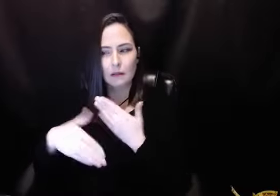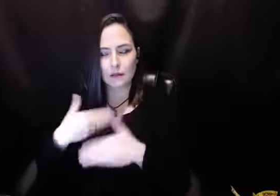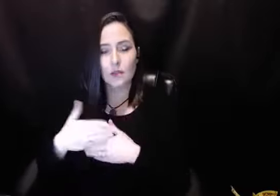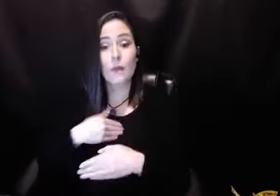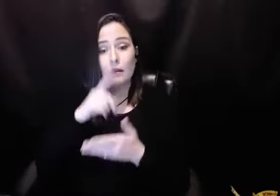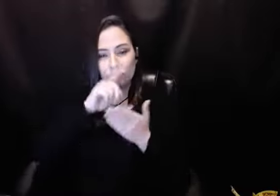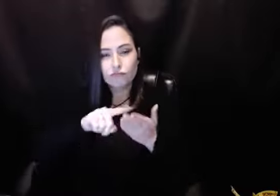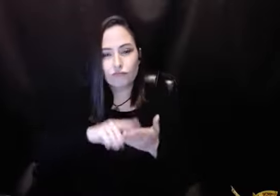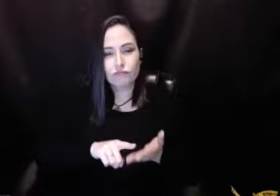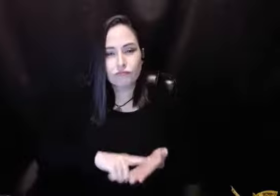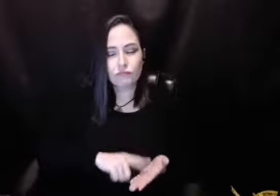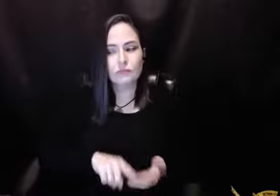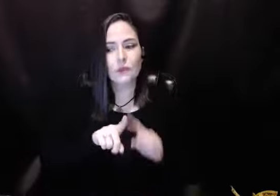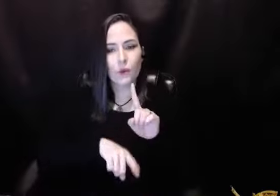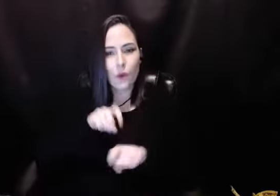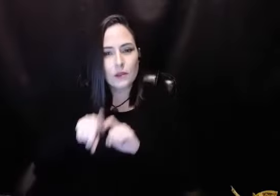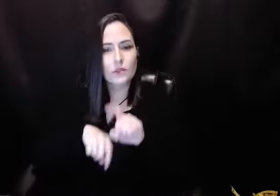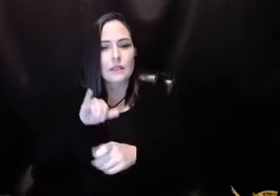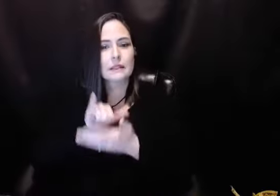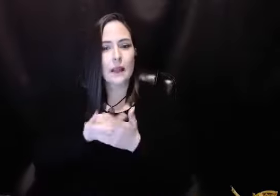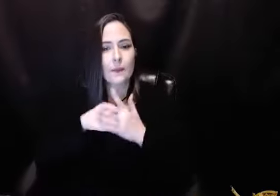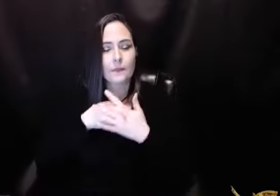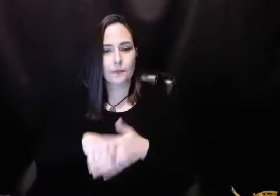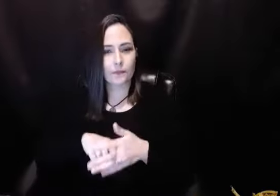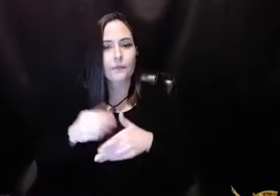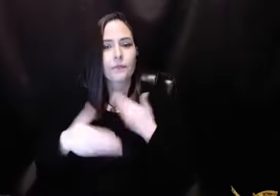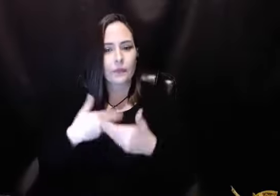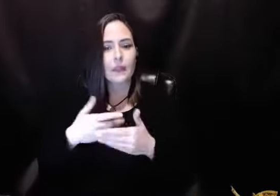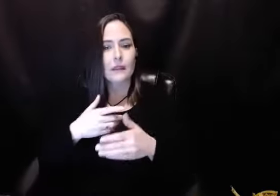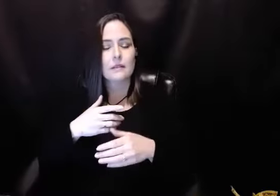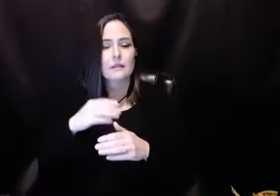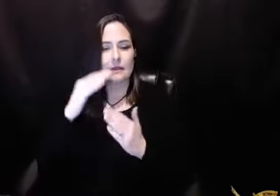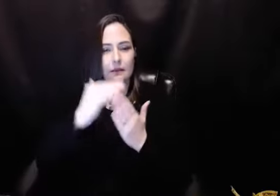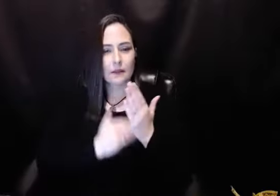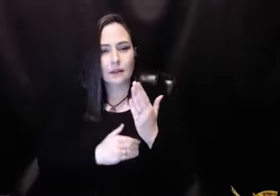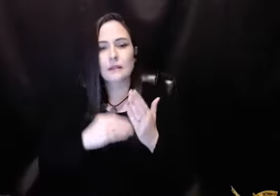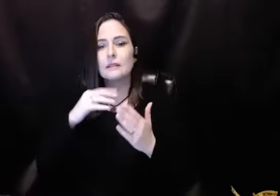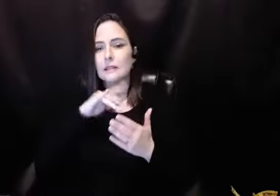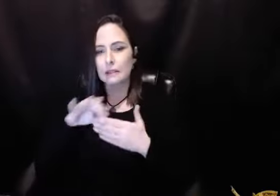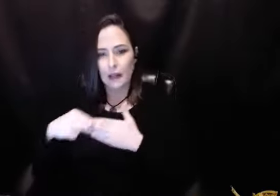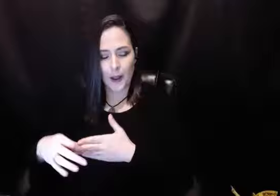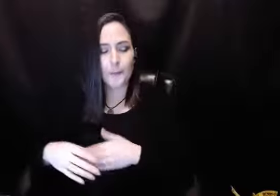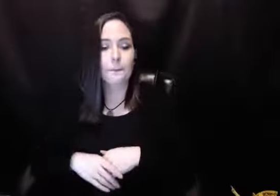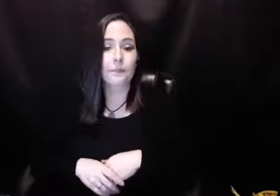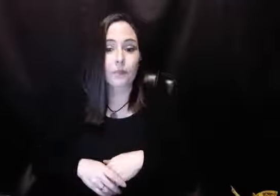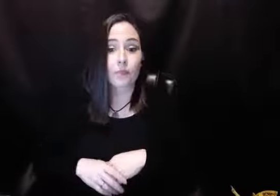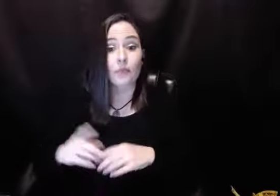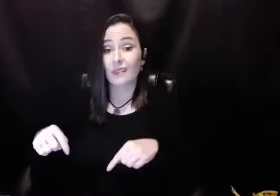research and then of the questions that became our original step